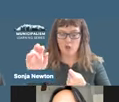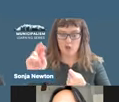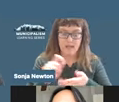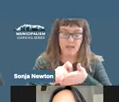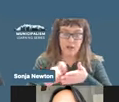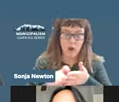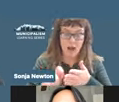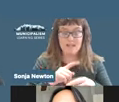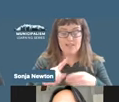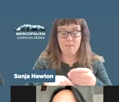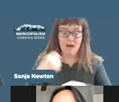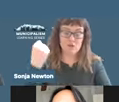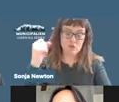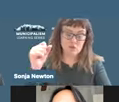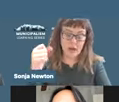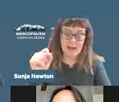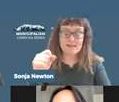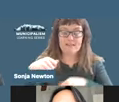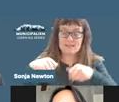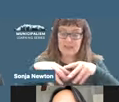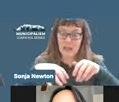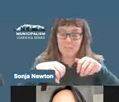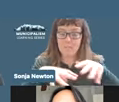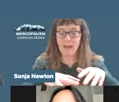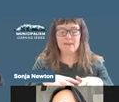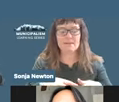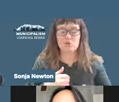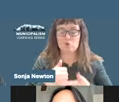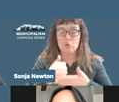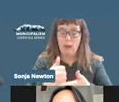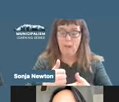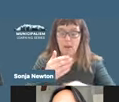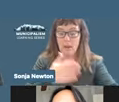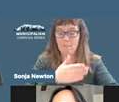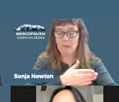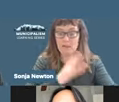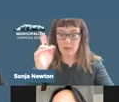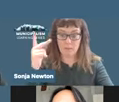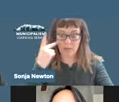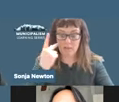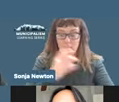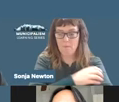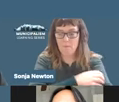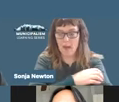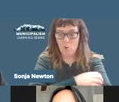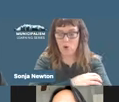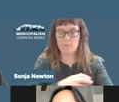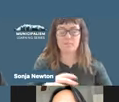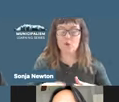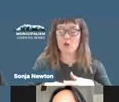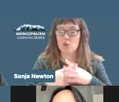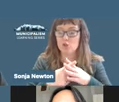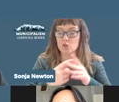health care reform, and strategies to build workers' political power. So we're going to kick off the conversation with Sheldon,